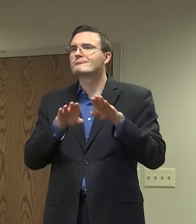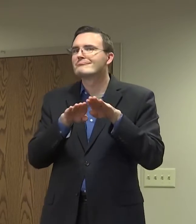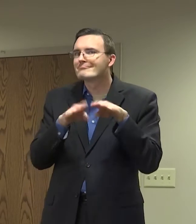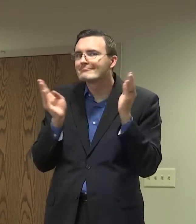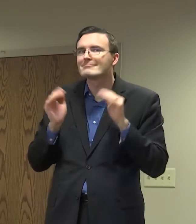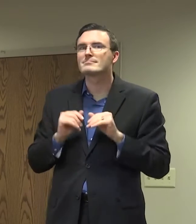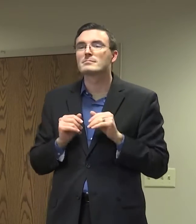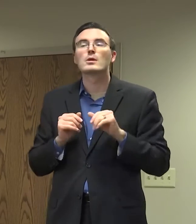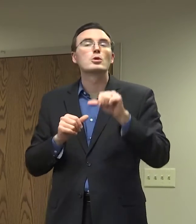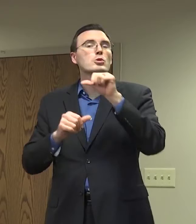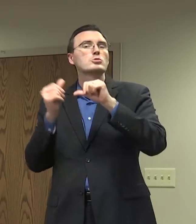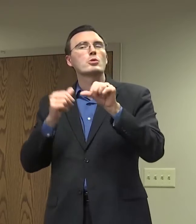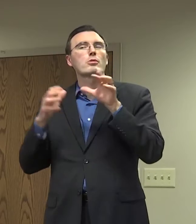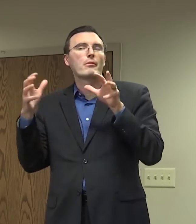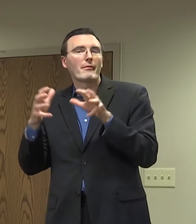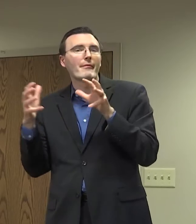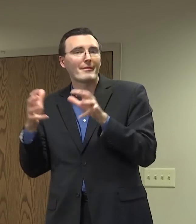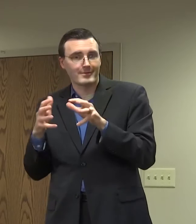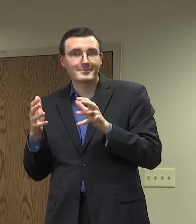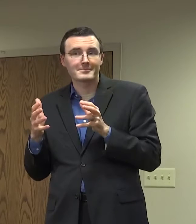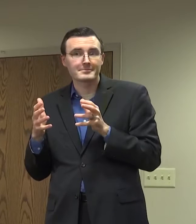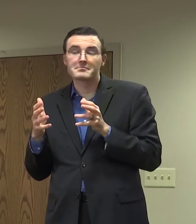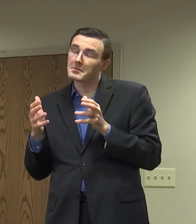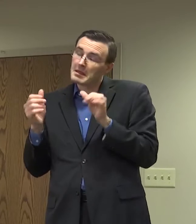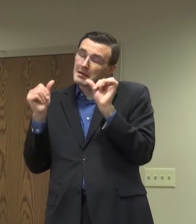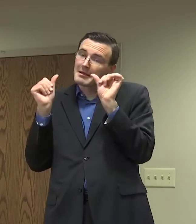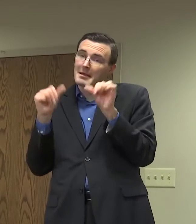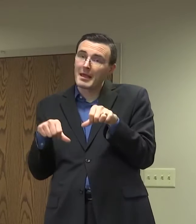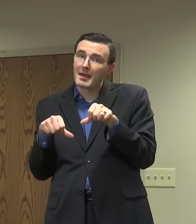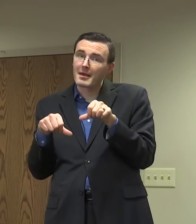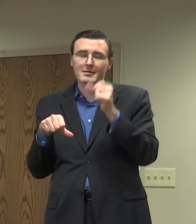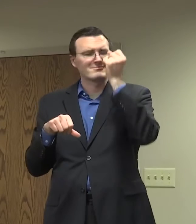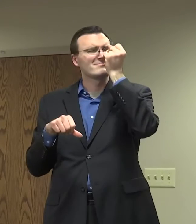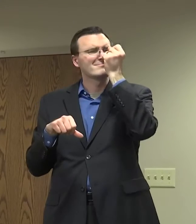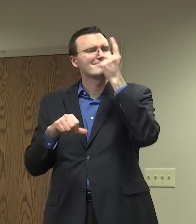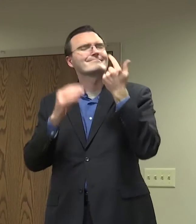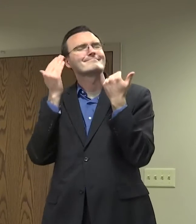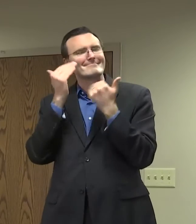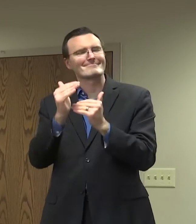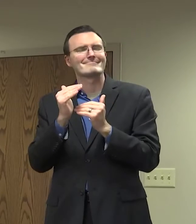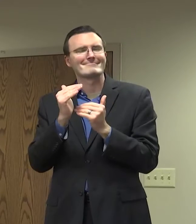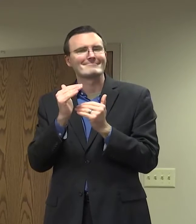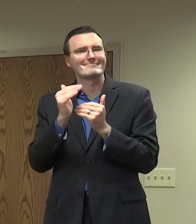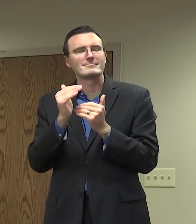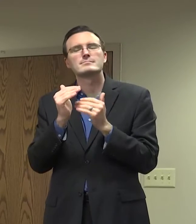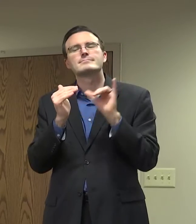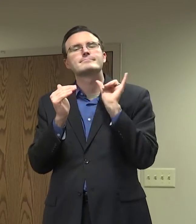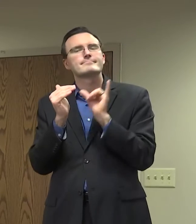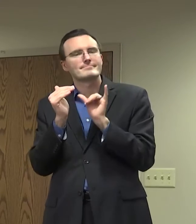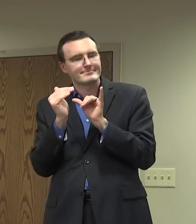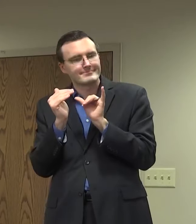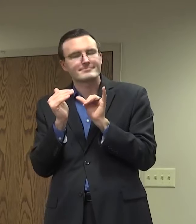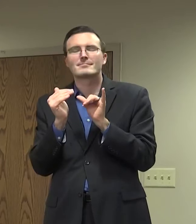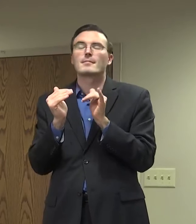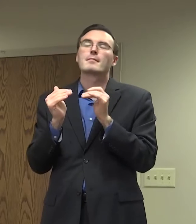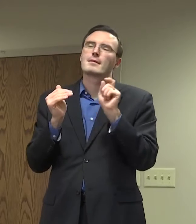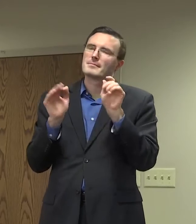gatherings. But there are limitations. And so we have to be very thoughtful and continue to monitor the data.